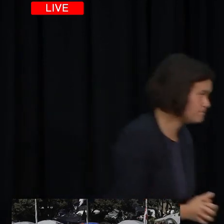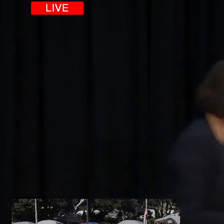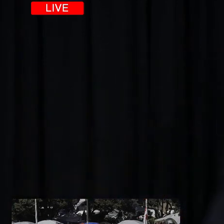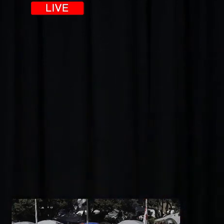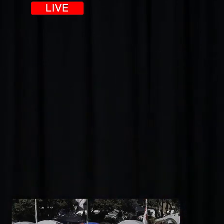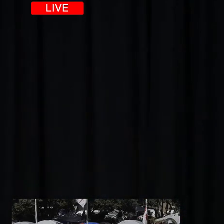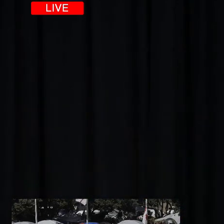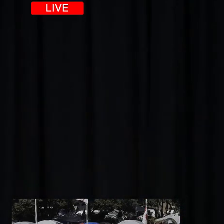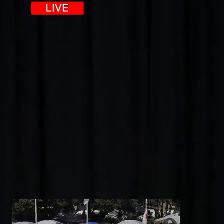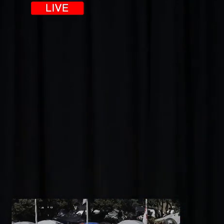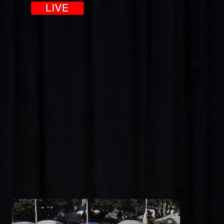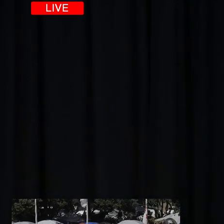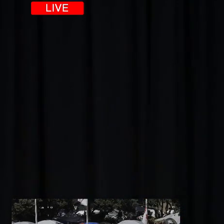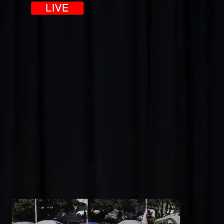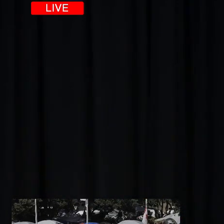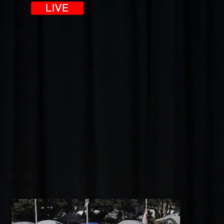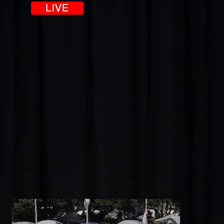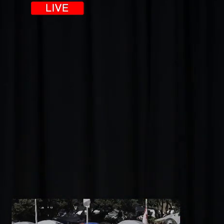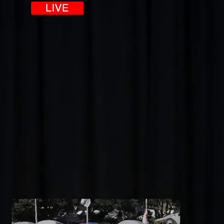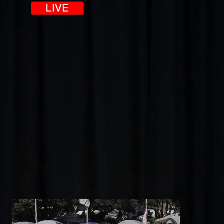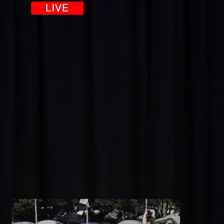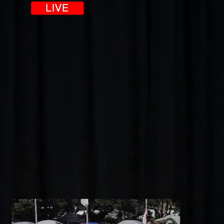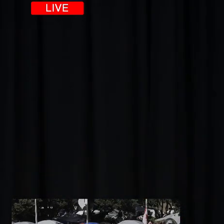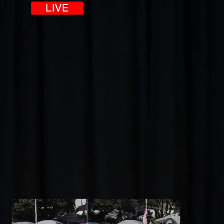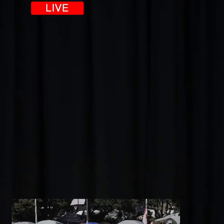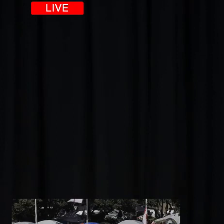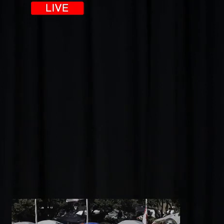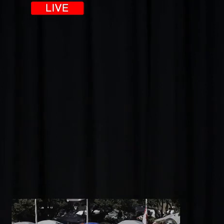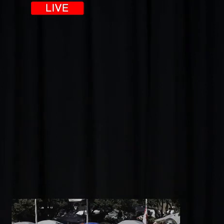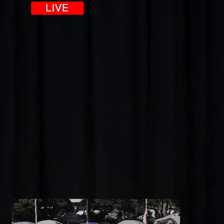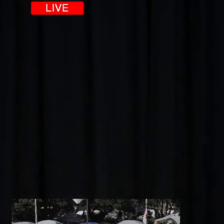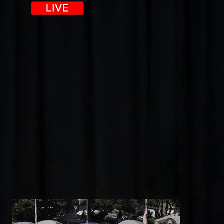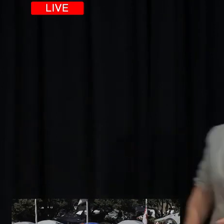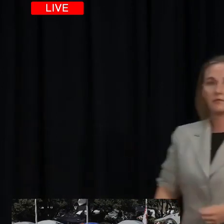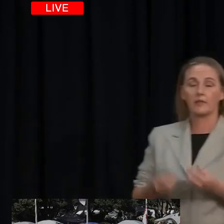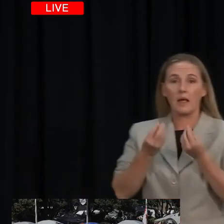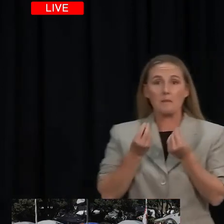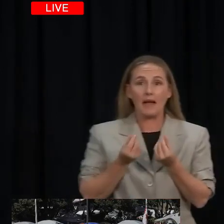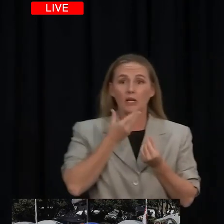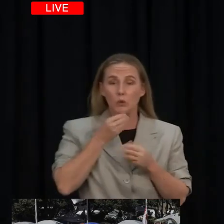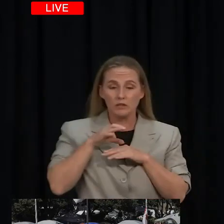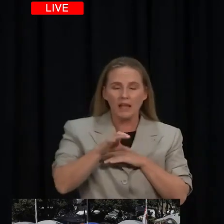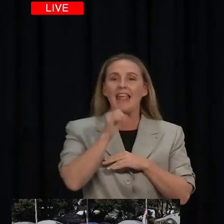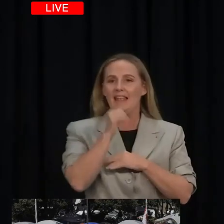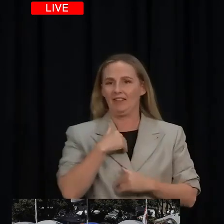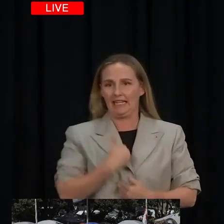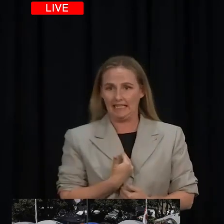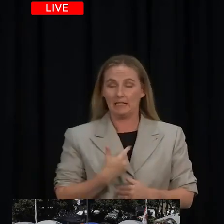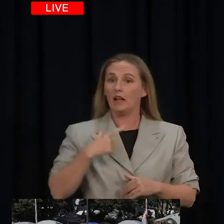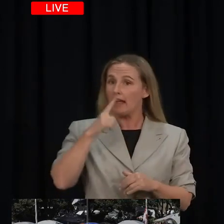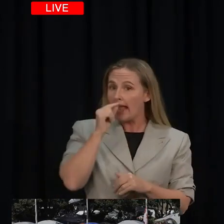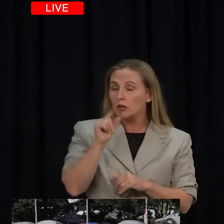previously said, the money will only be spent when it is needed. We have the resources to do this because the economy continues to outperform